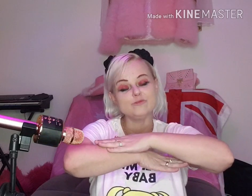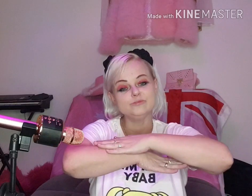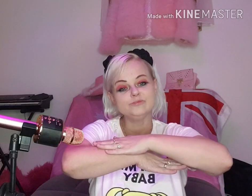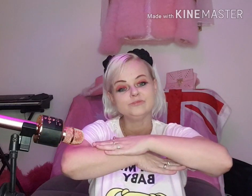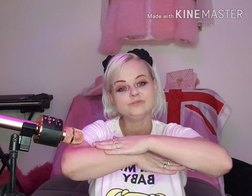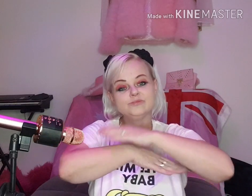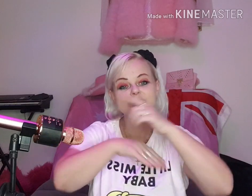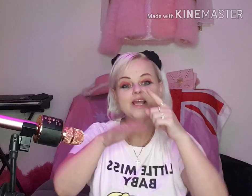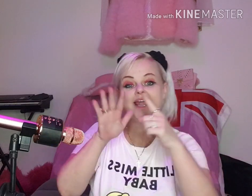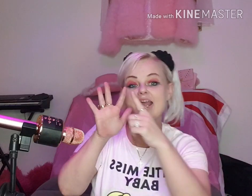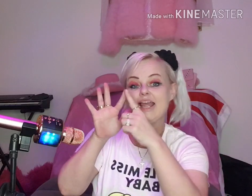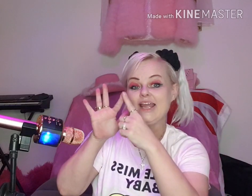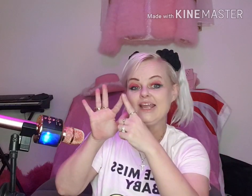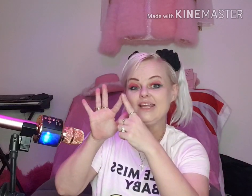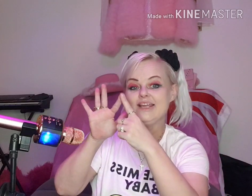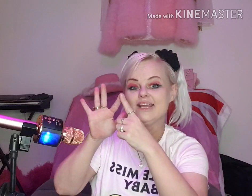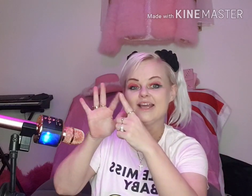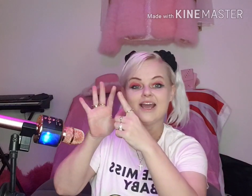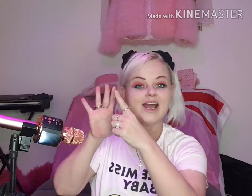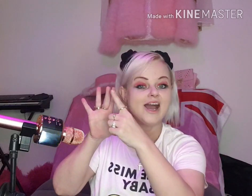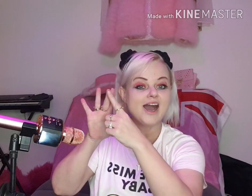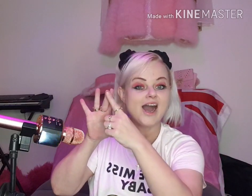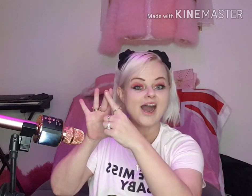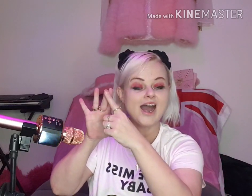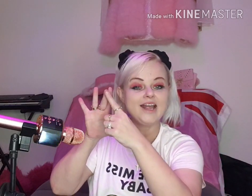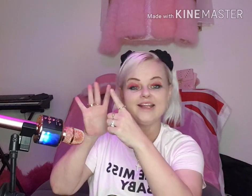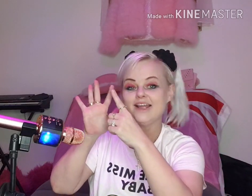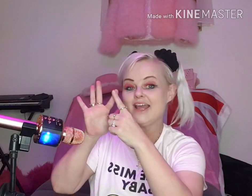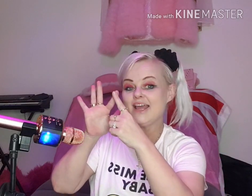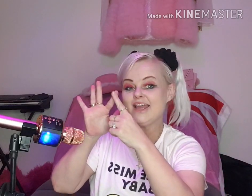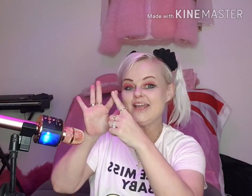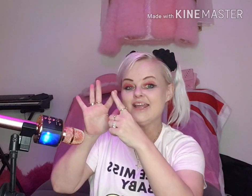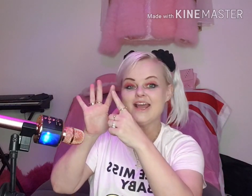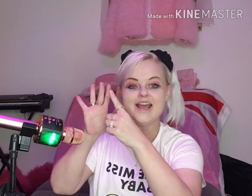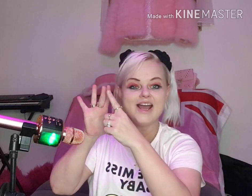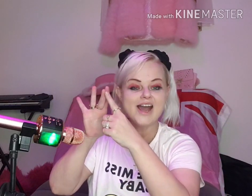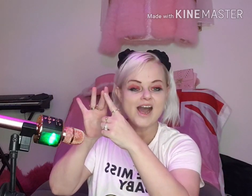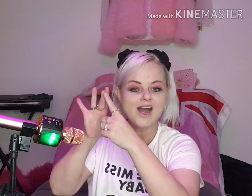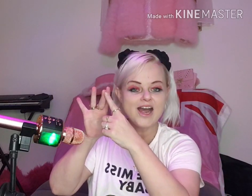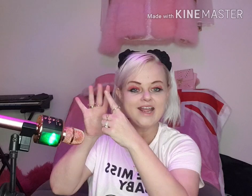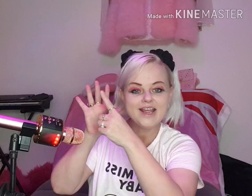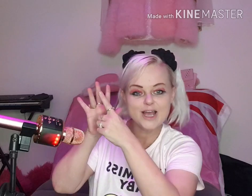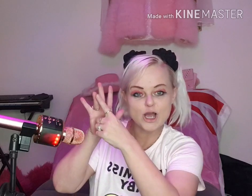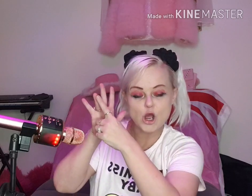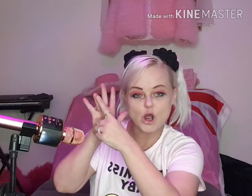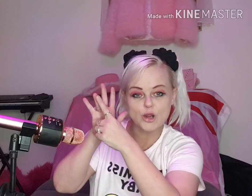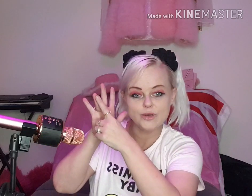he had-I-E-I-O.